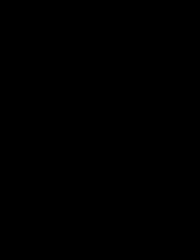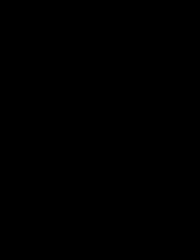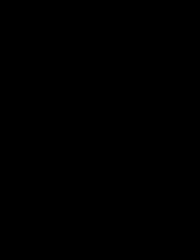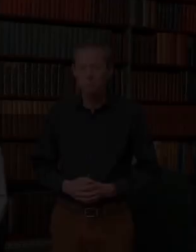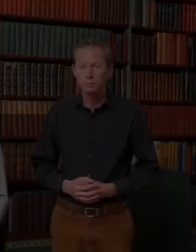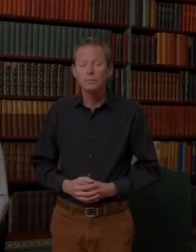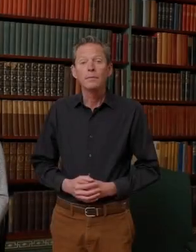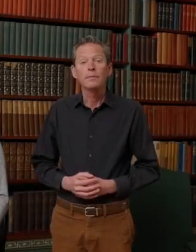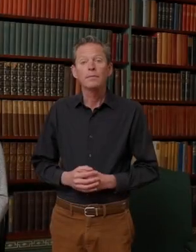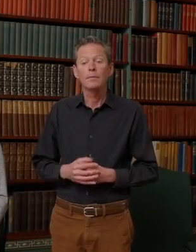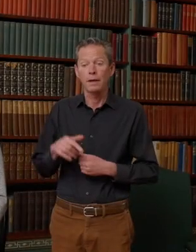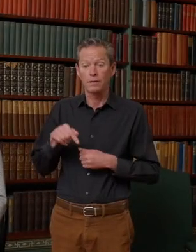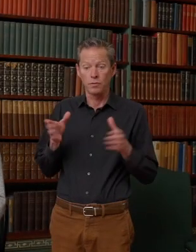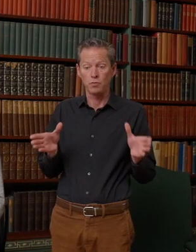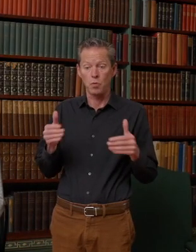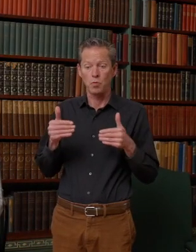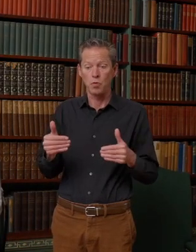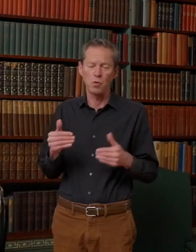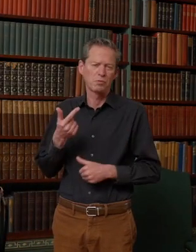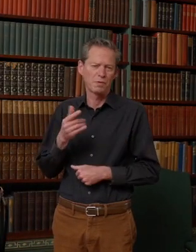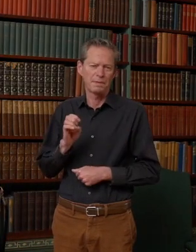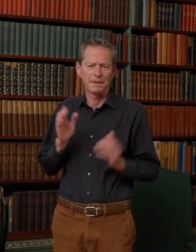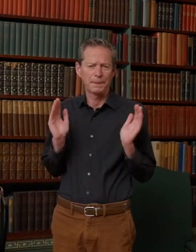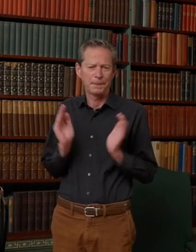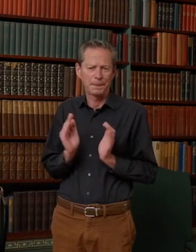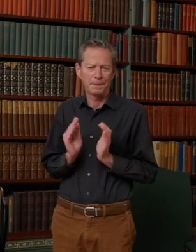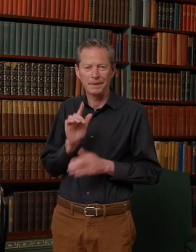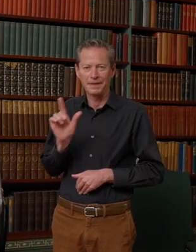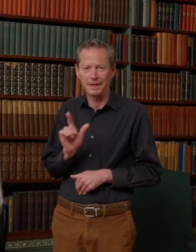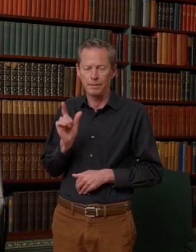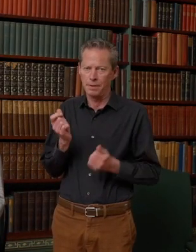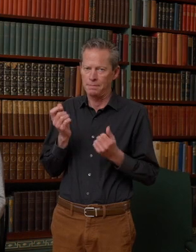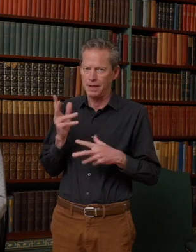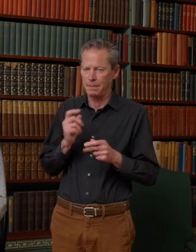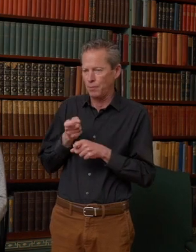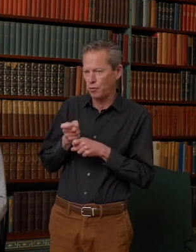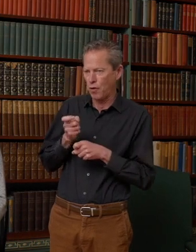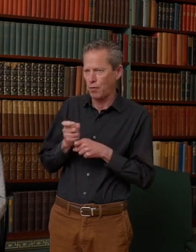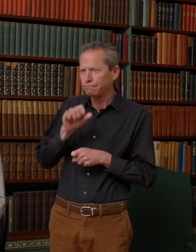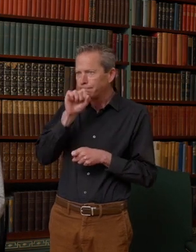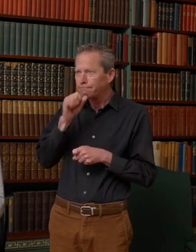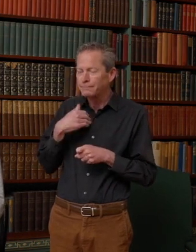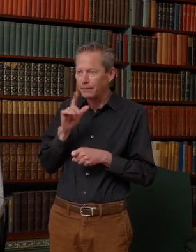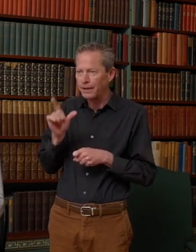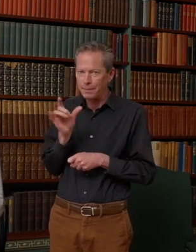This is George Eastman's little library. Many joke that they would all love to have a library like this in their home.